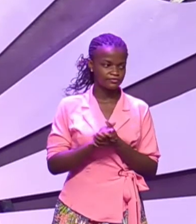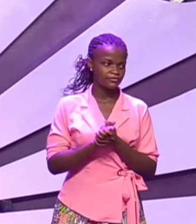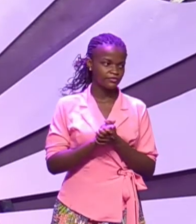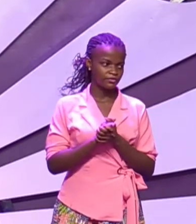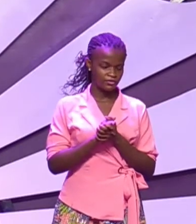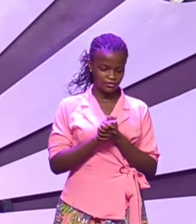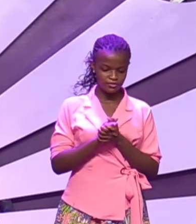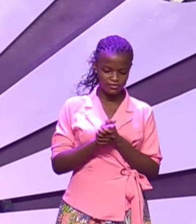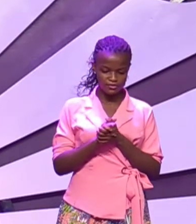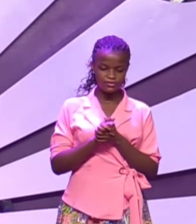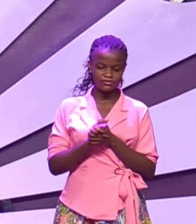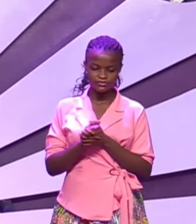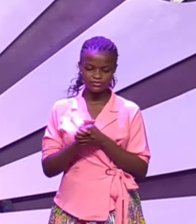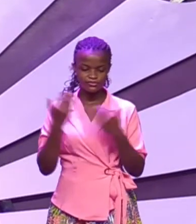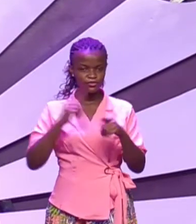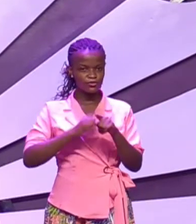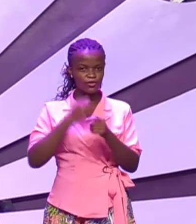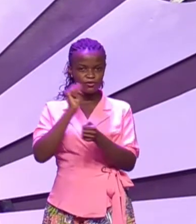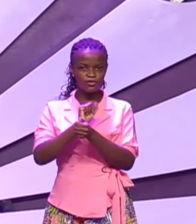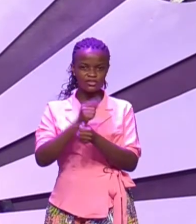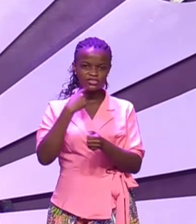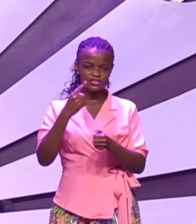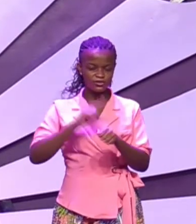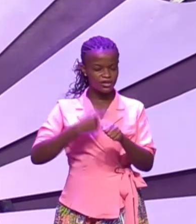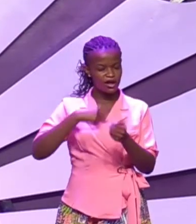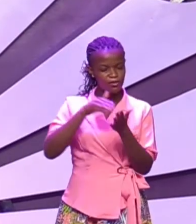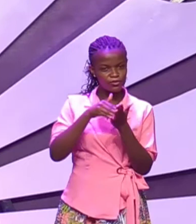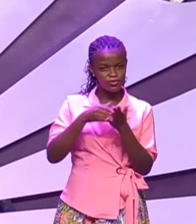when Paul says when I'm weak then I'm strong